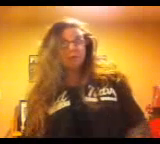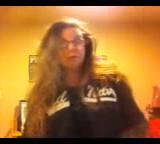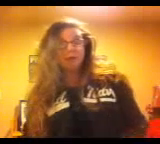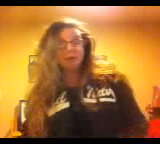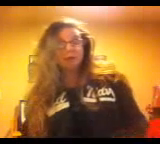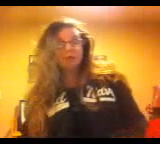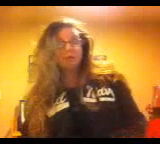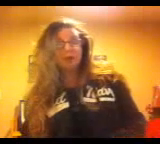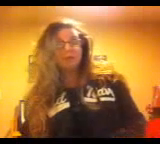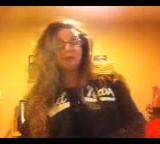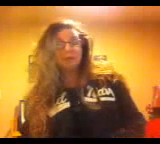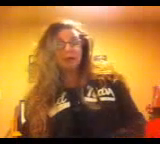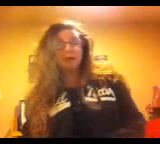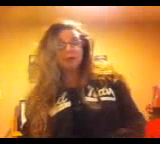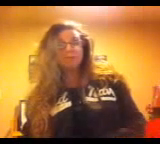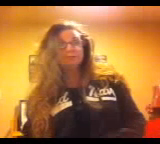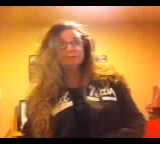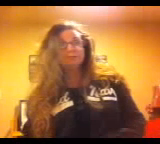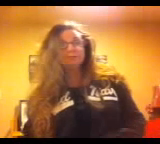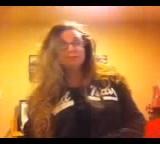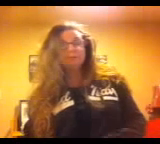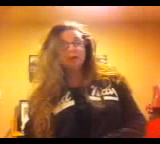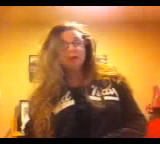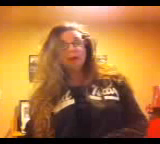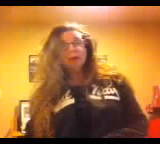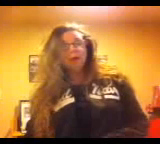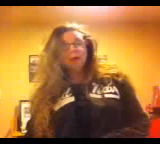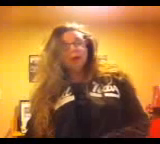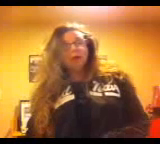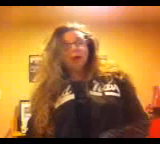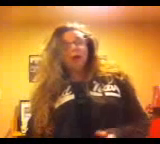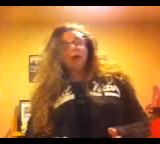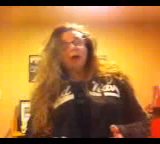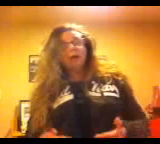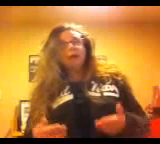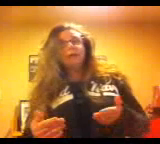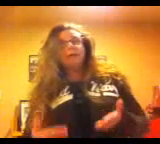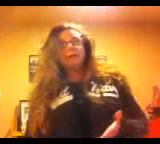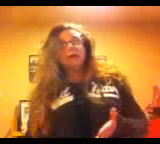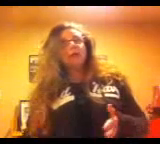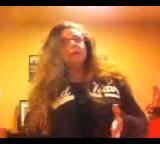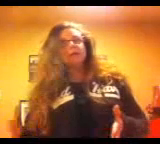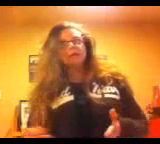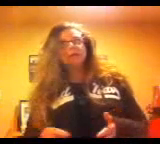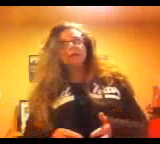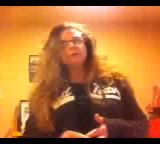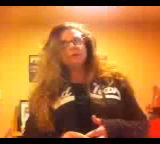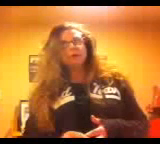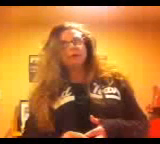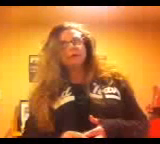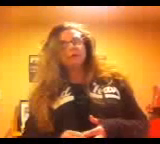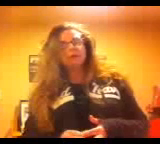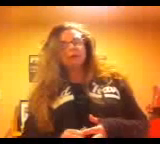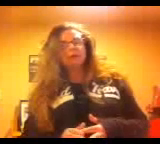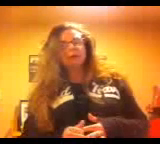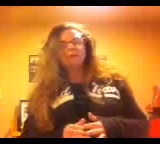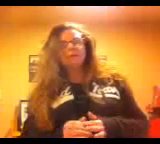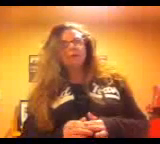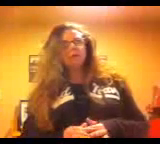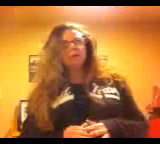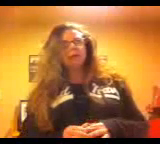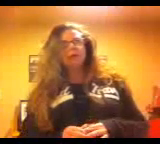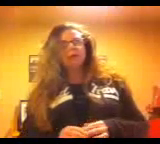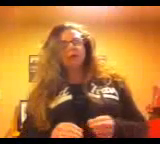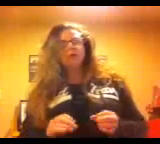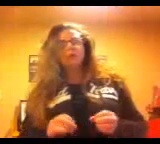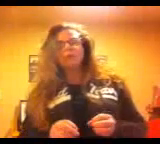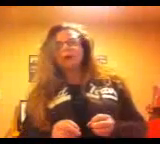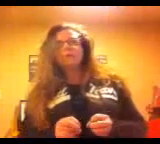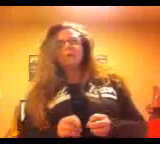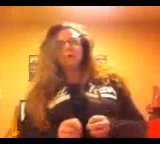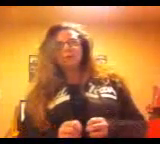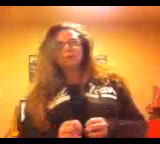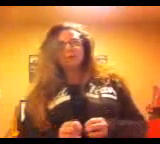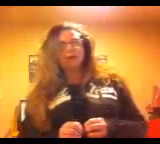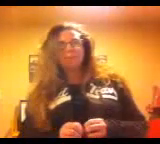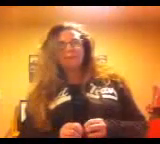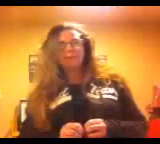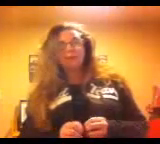2005 exactly I am the talented leaders on this team have put together great first steps to